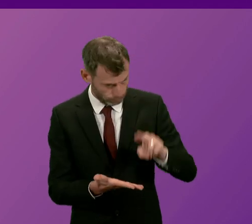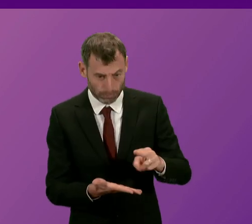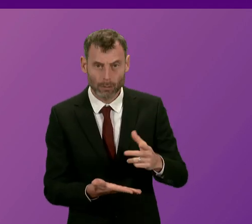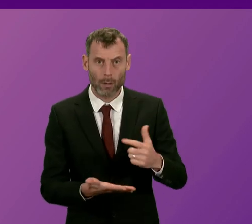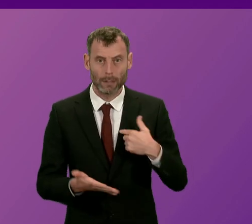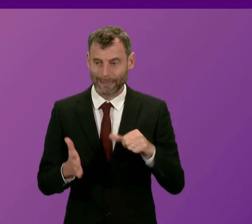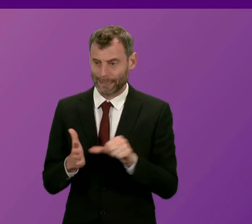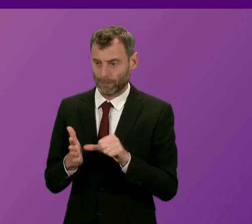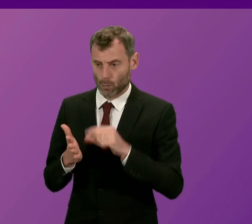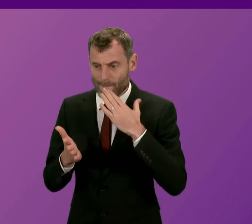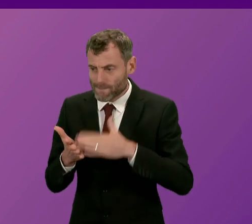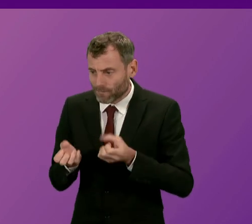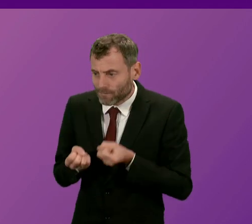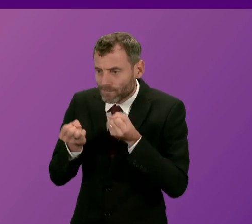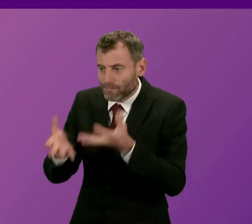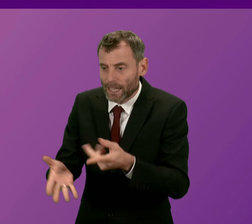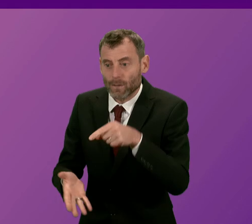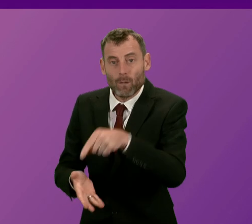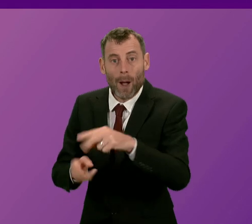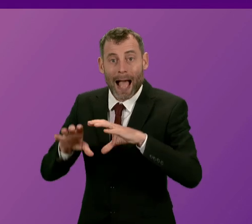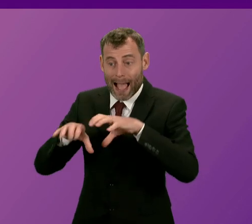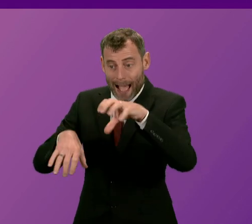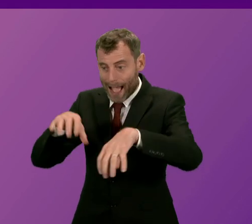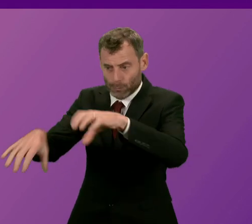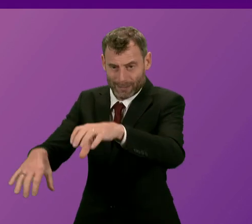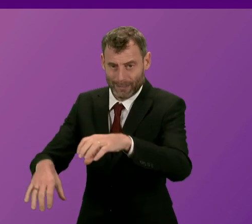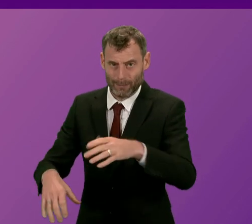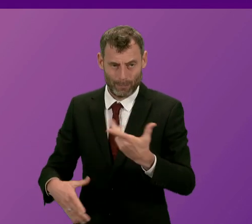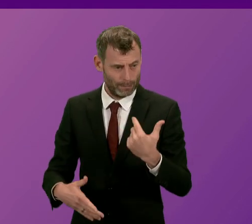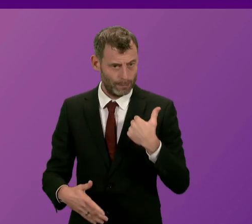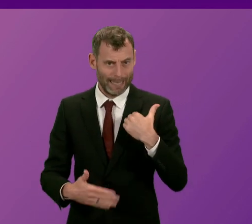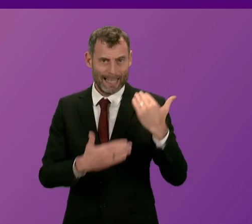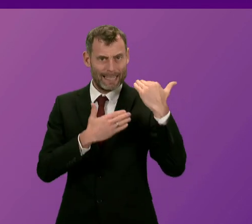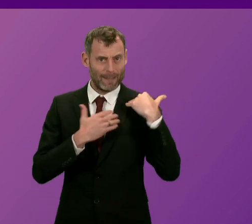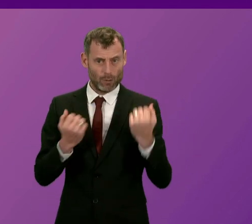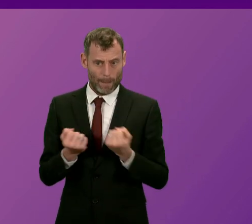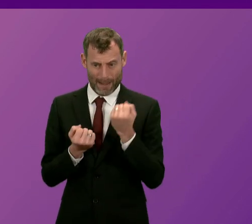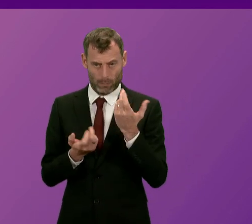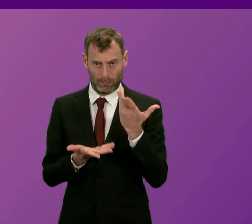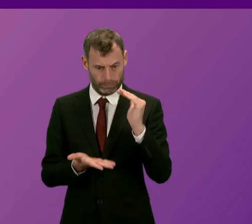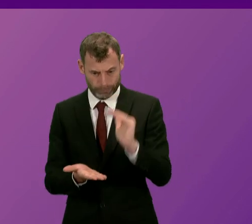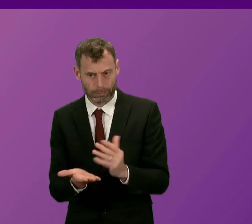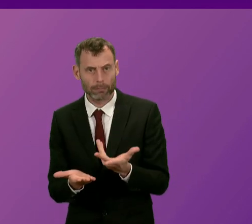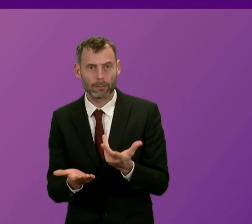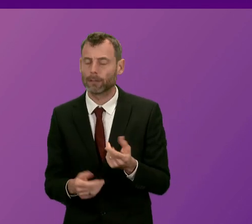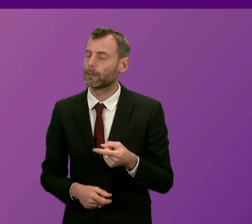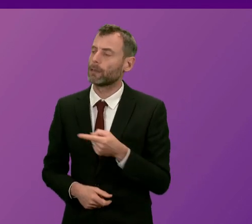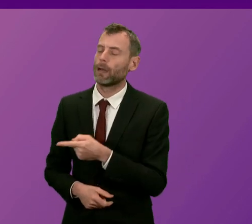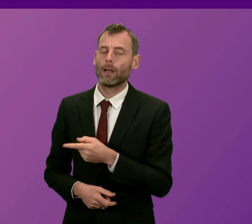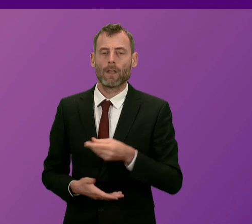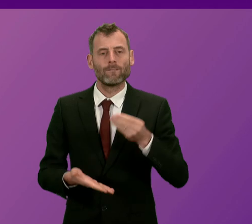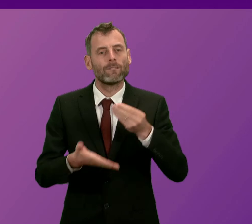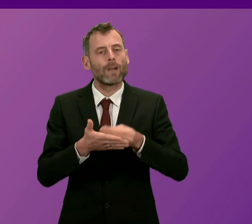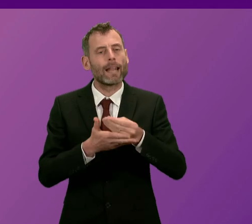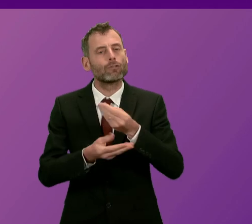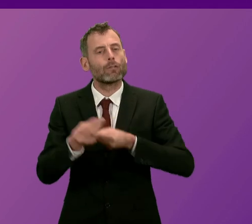housing under the limited powers of devolution. Mr Minister Mr Mr Mr Secretary The specific point on financial transactions